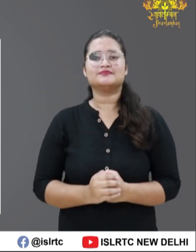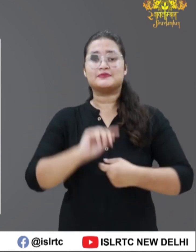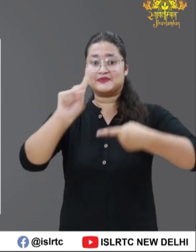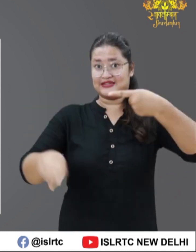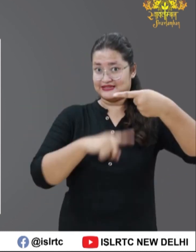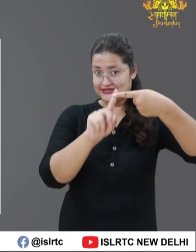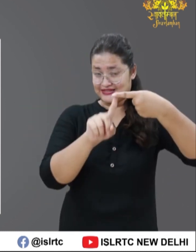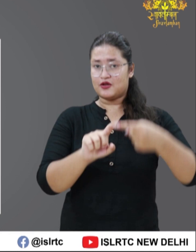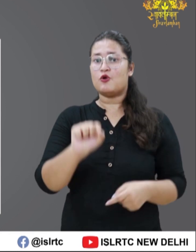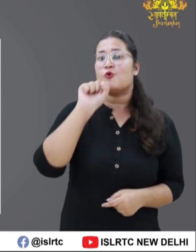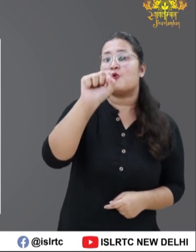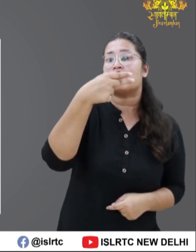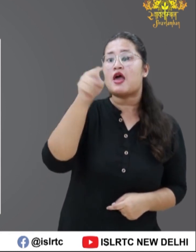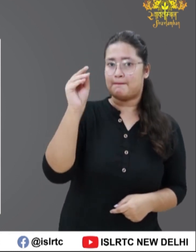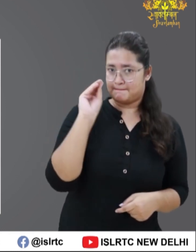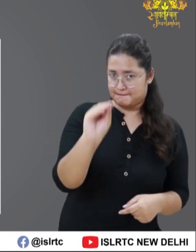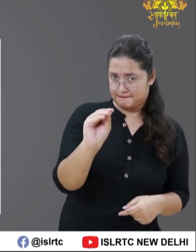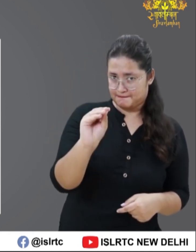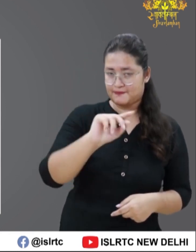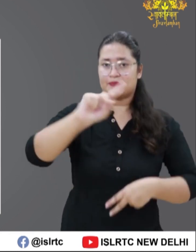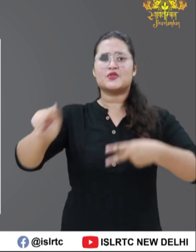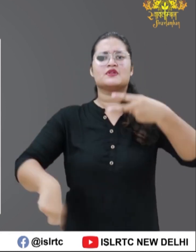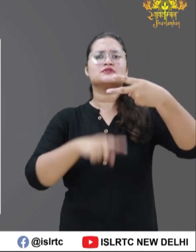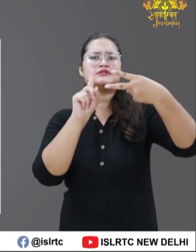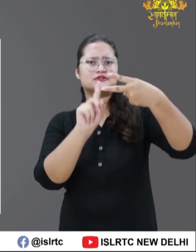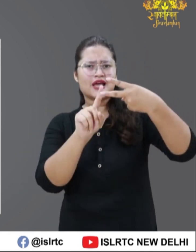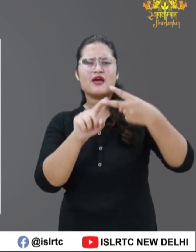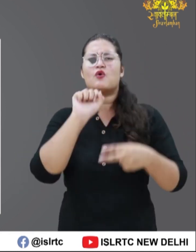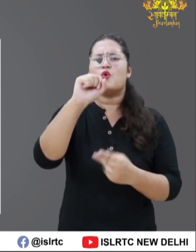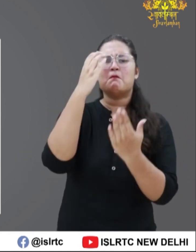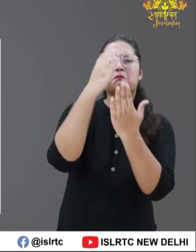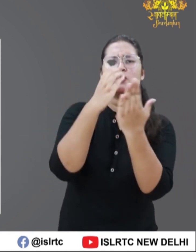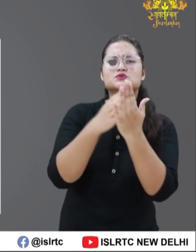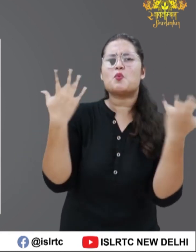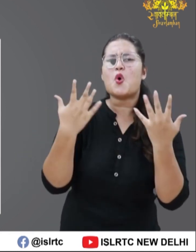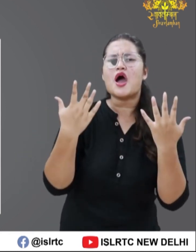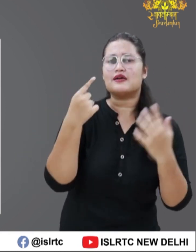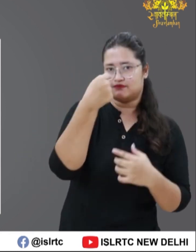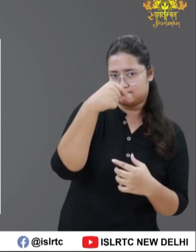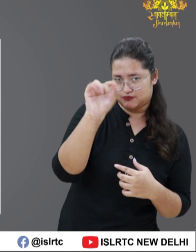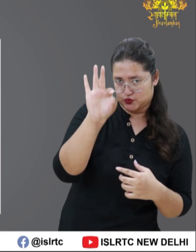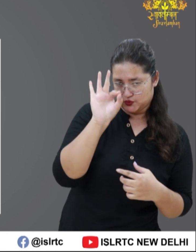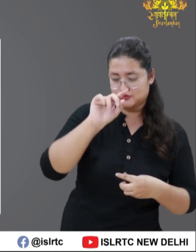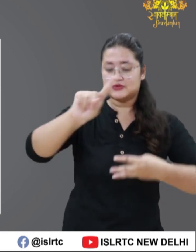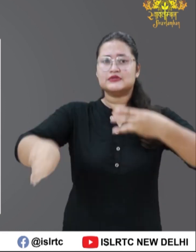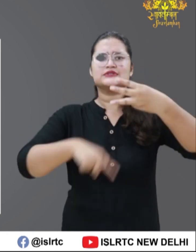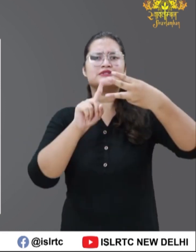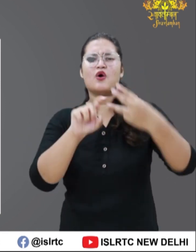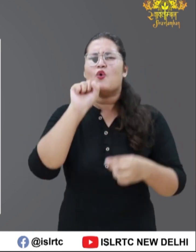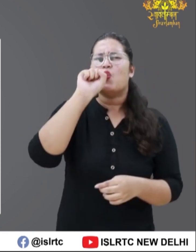complete this form. First point, start by providing your full name. Second, tick the box corresponding to your course from